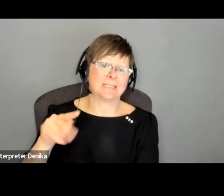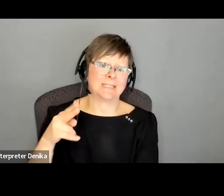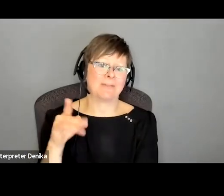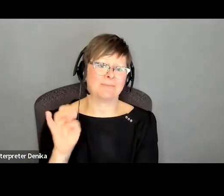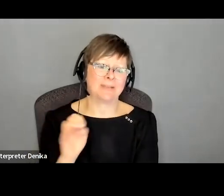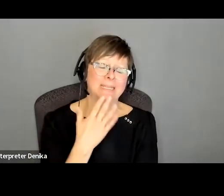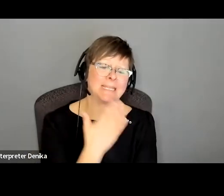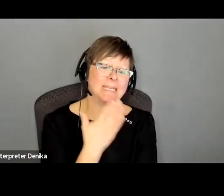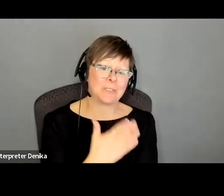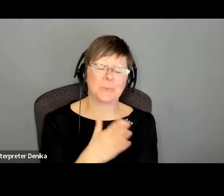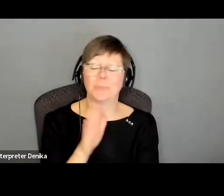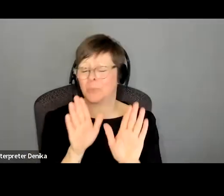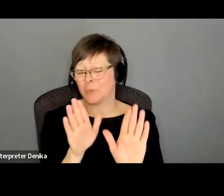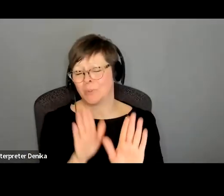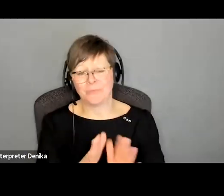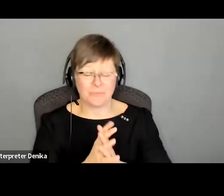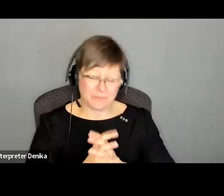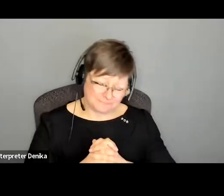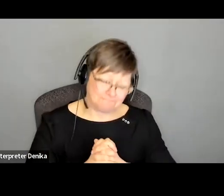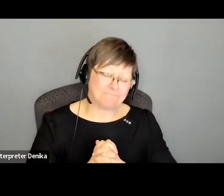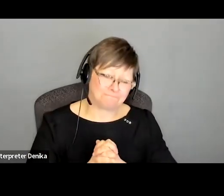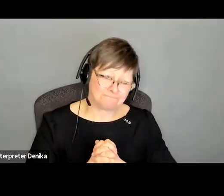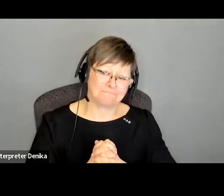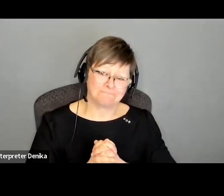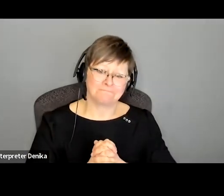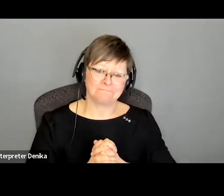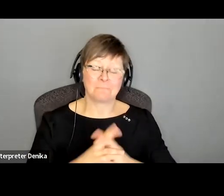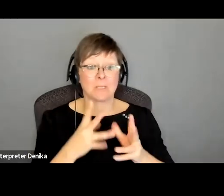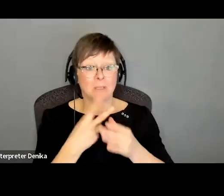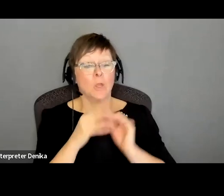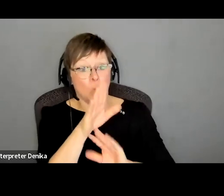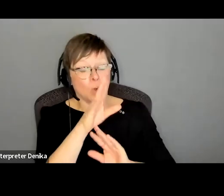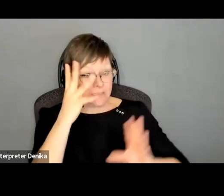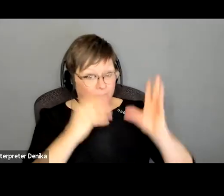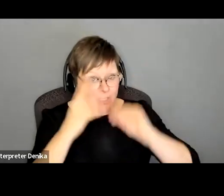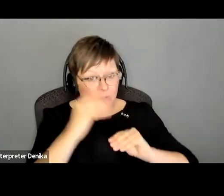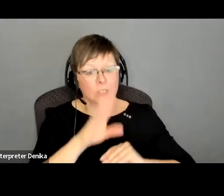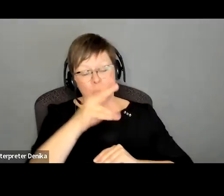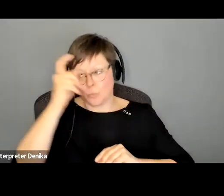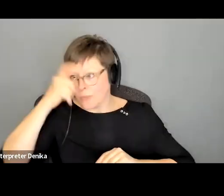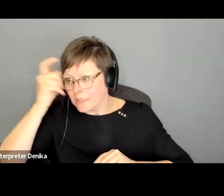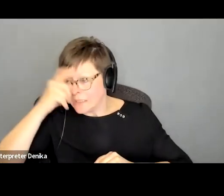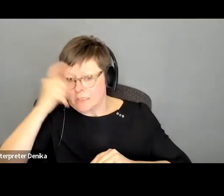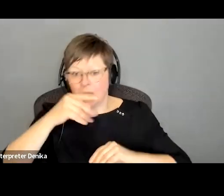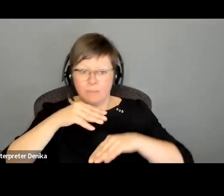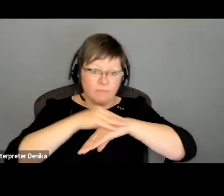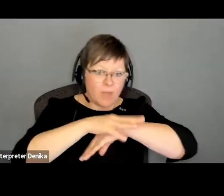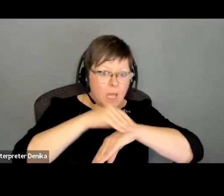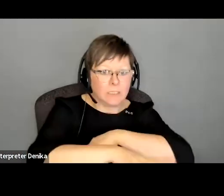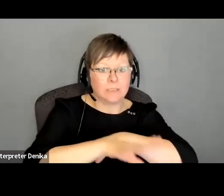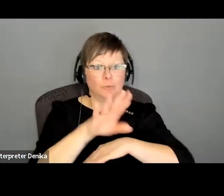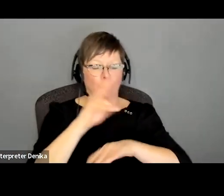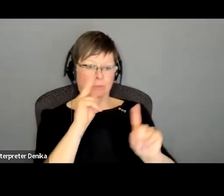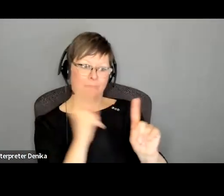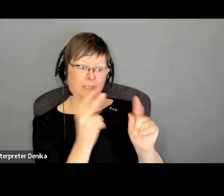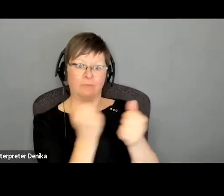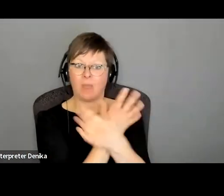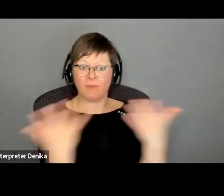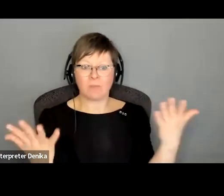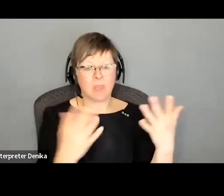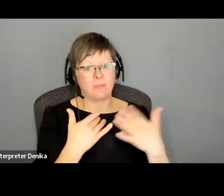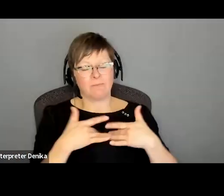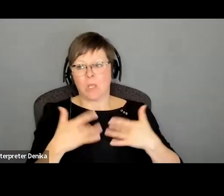tremendous uh both your experience and and your wisdom and your outlook are are so